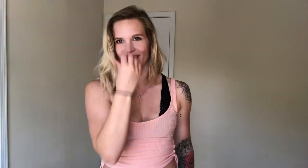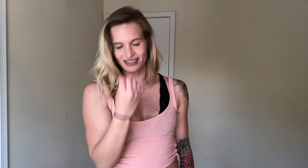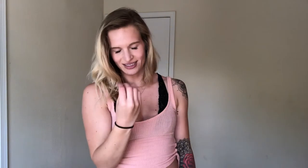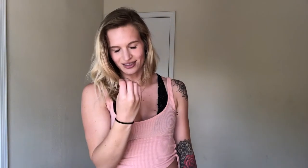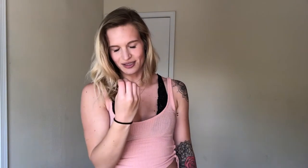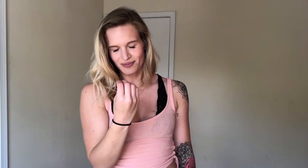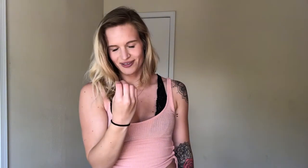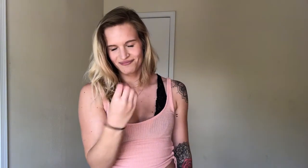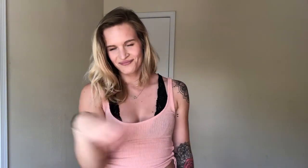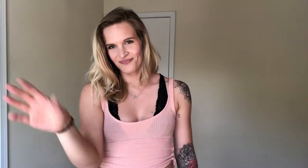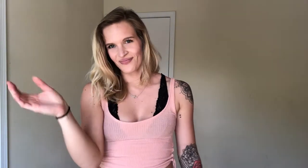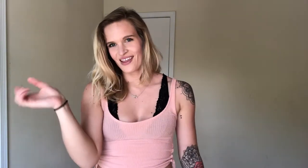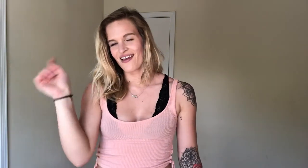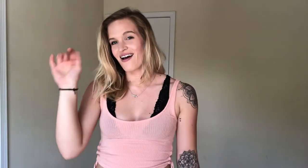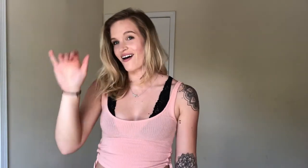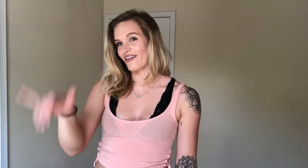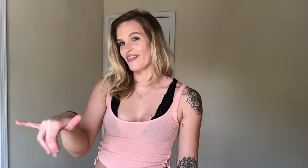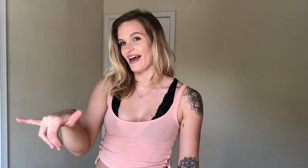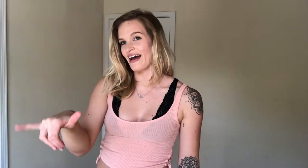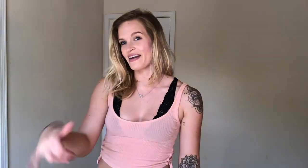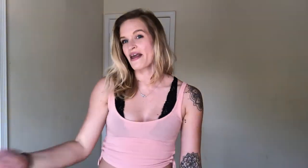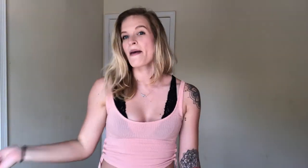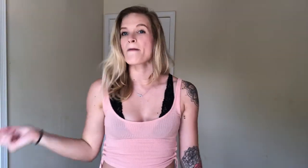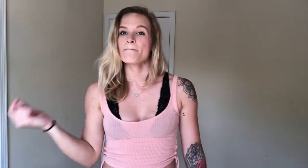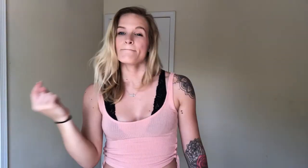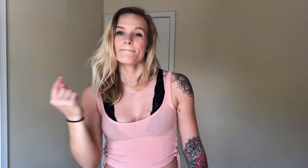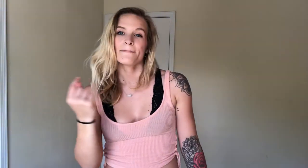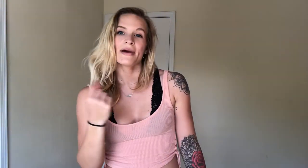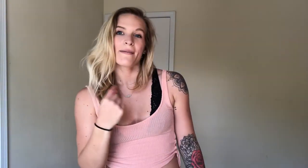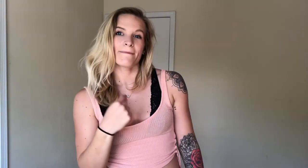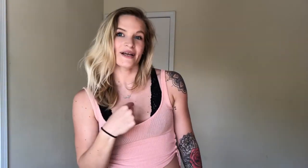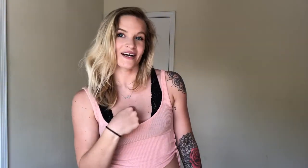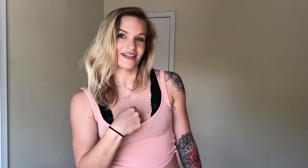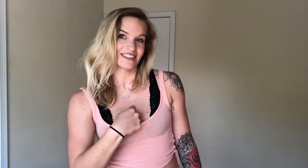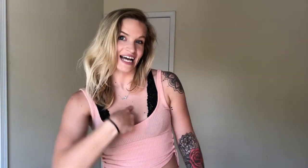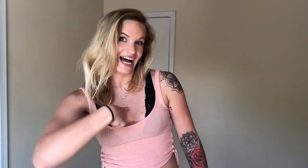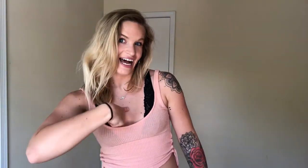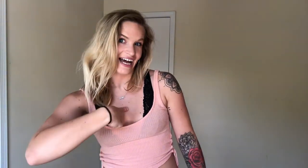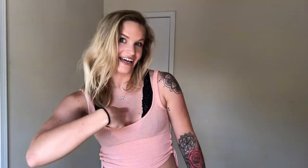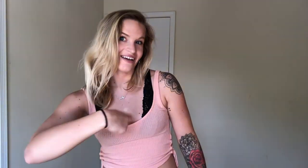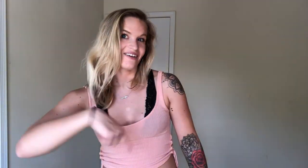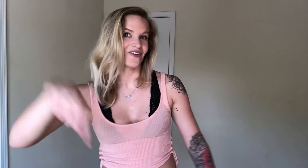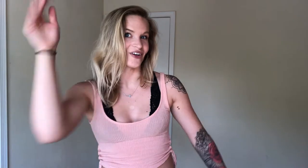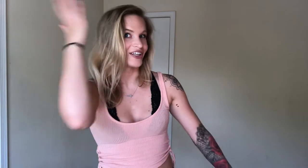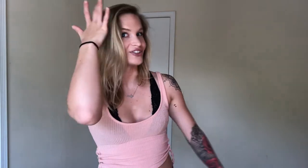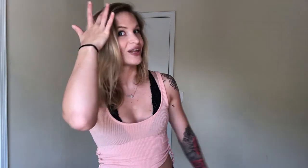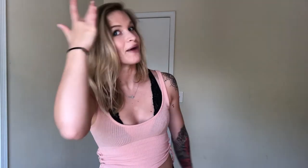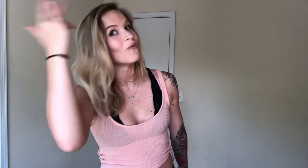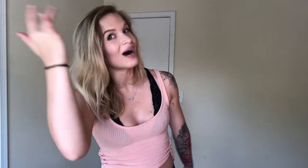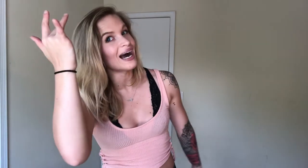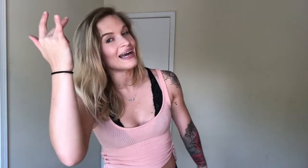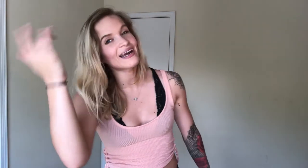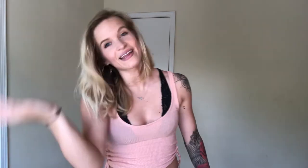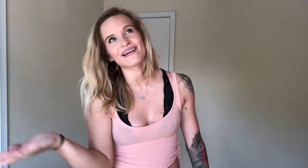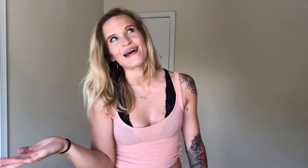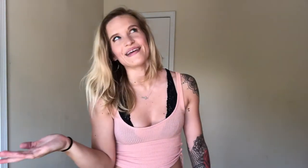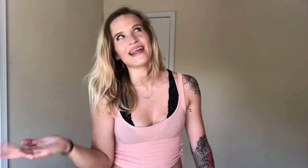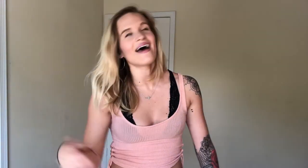this. Sleep. On that. Cause I. Or you could do like Y. I think I did that.